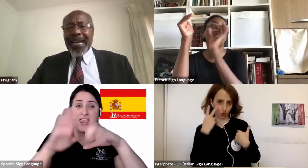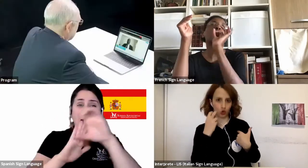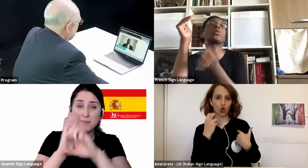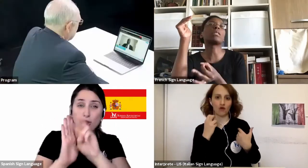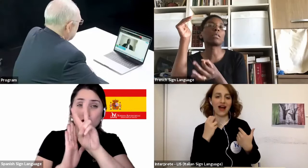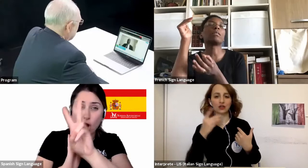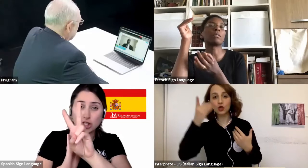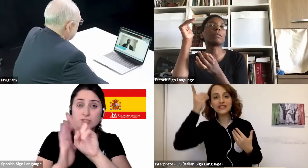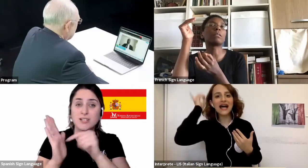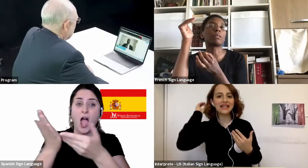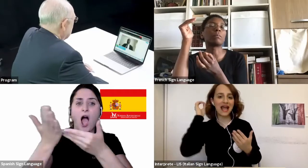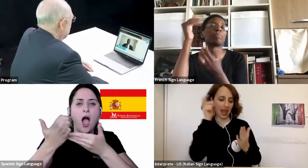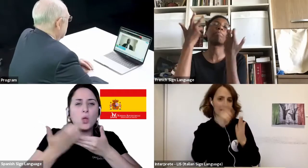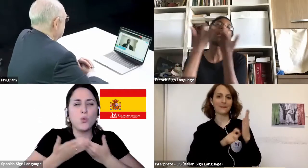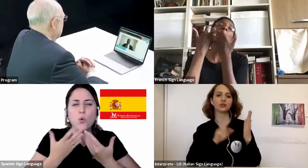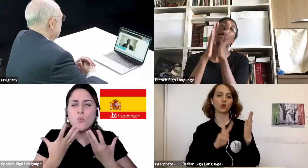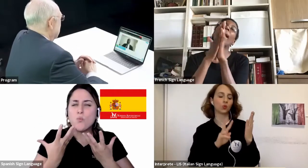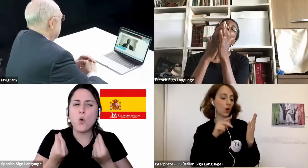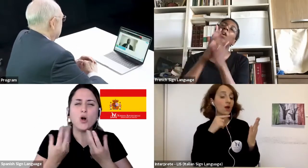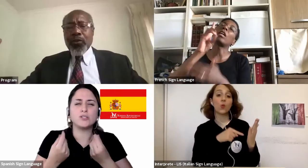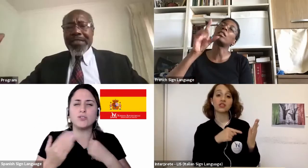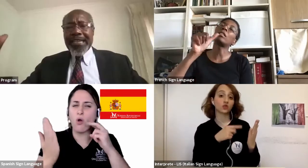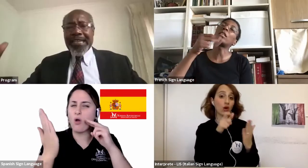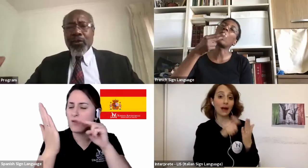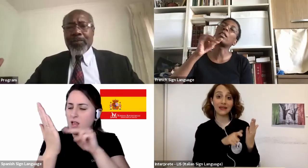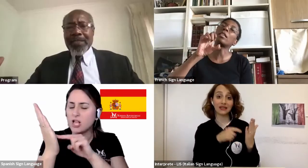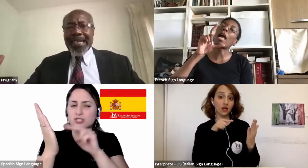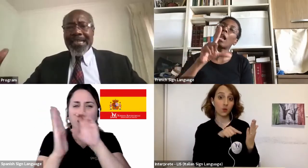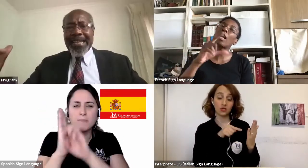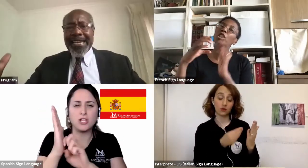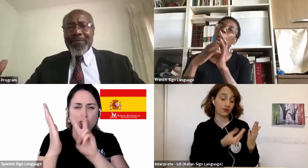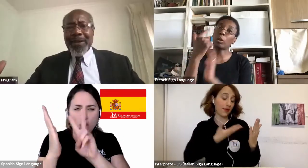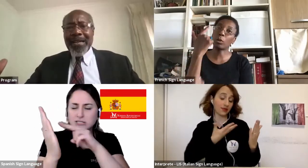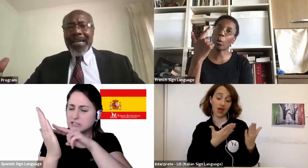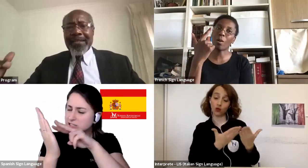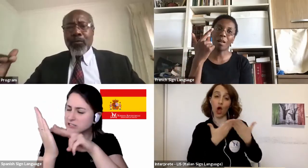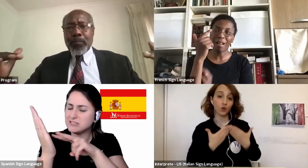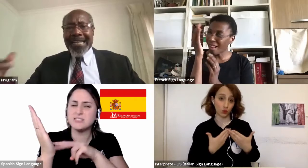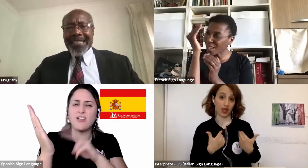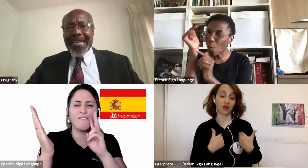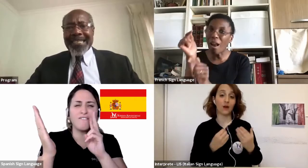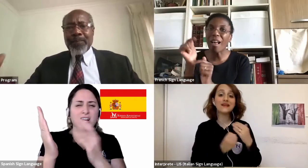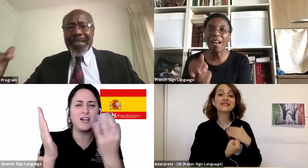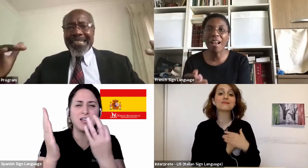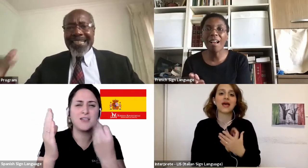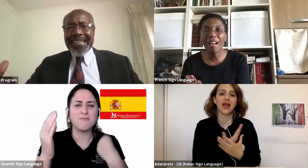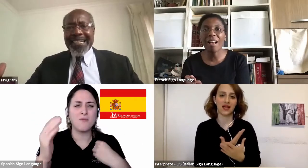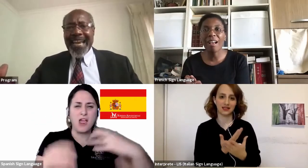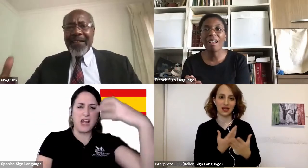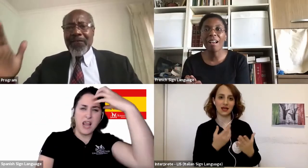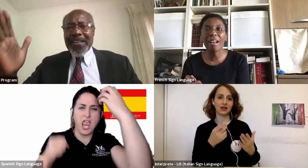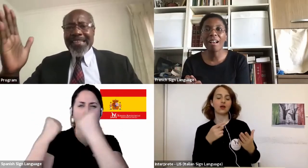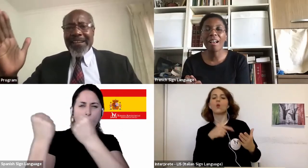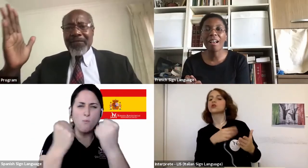much. I would look at Daniel 2 and look at all those kingdoms that came and passed as predicted.